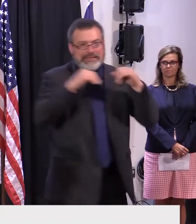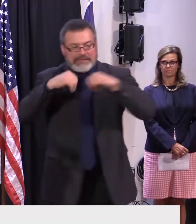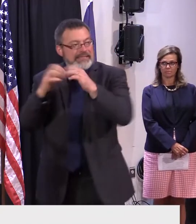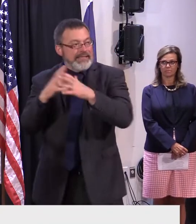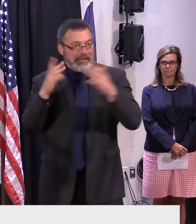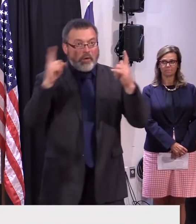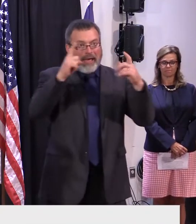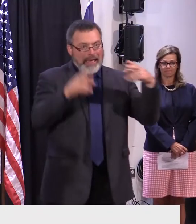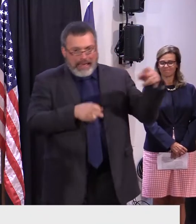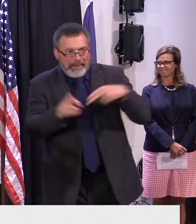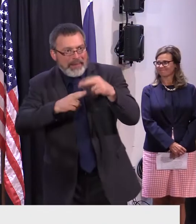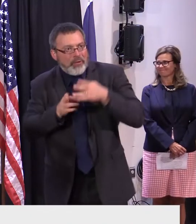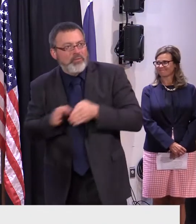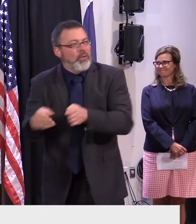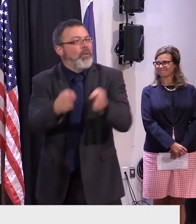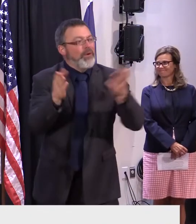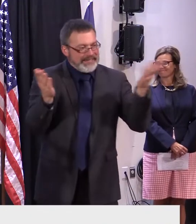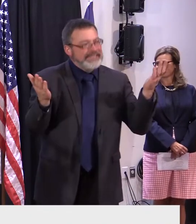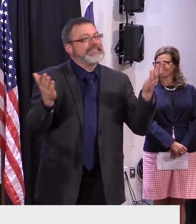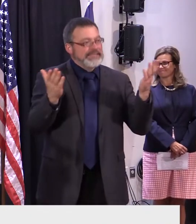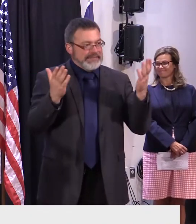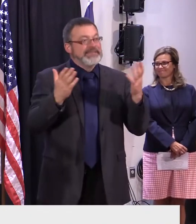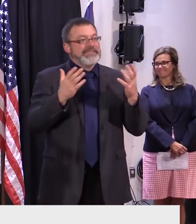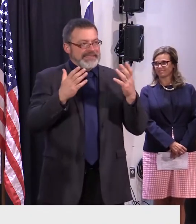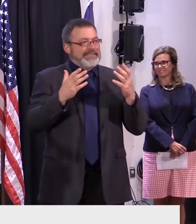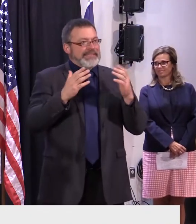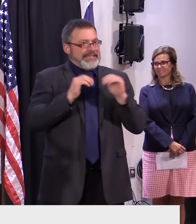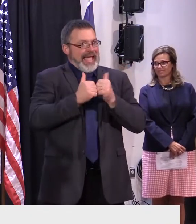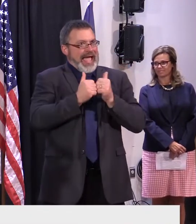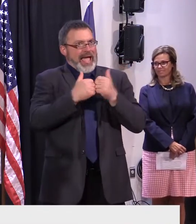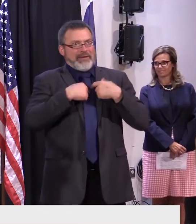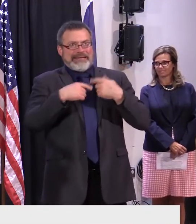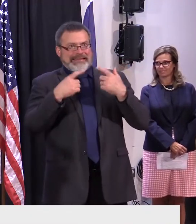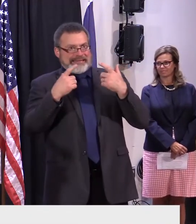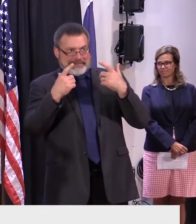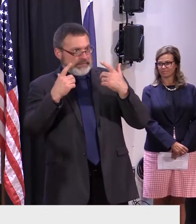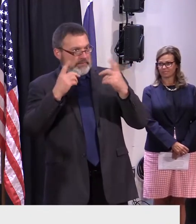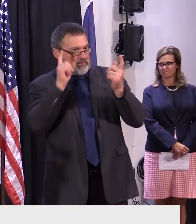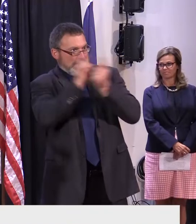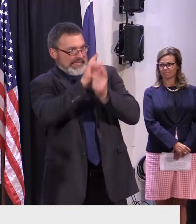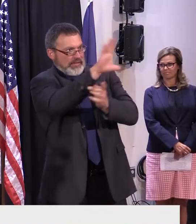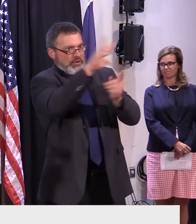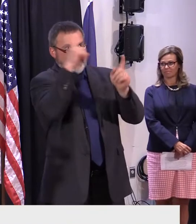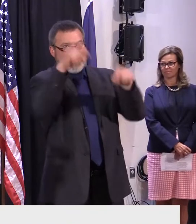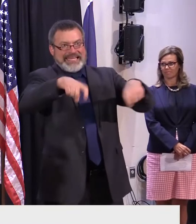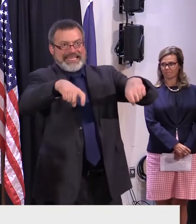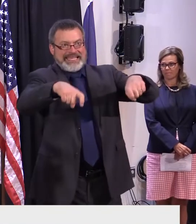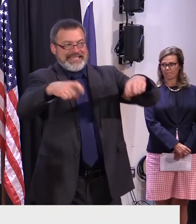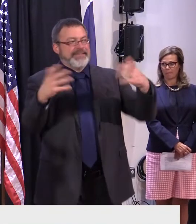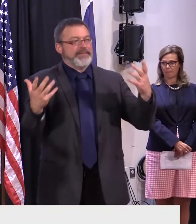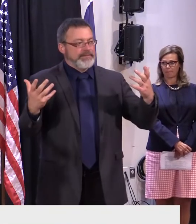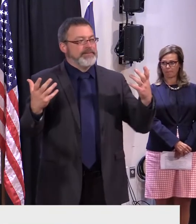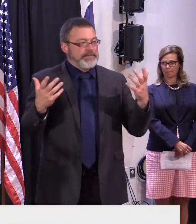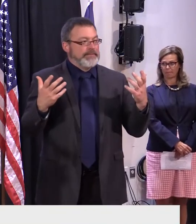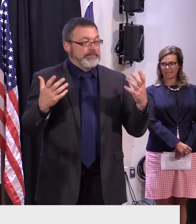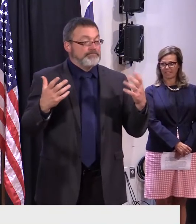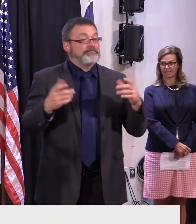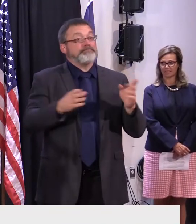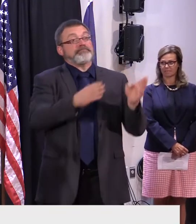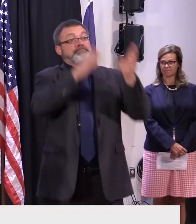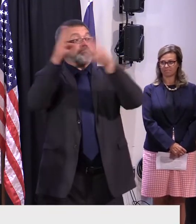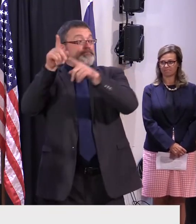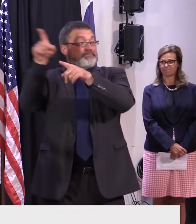accomplish this mission. But, again, whether it's Newport or Highgate